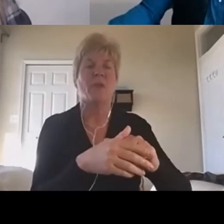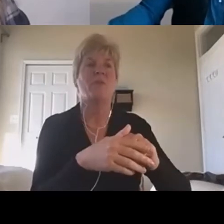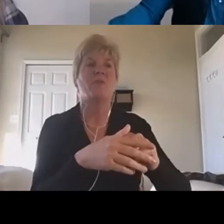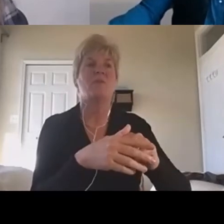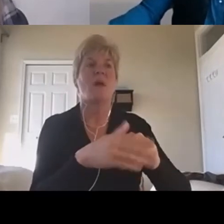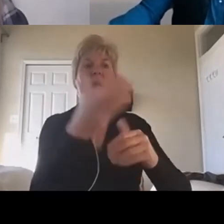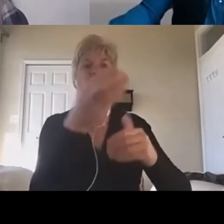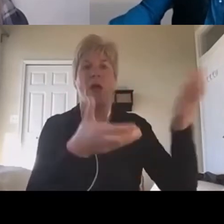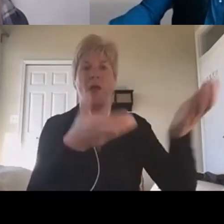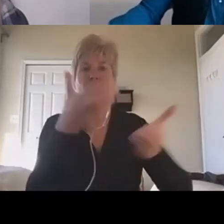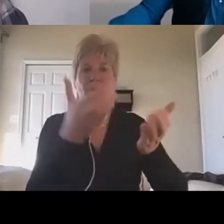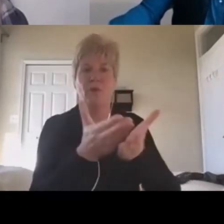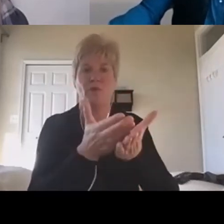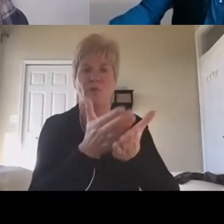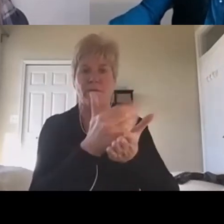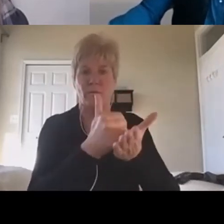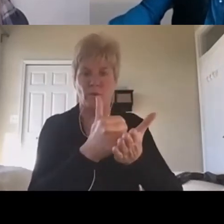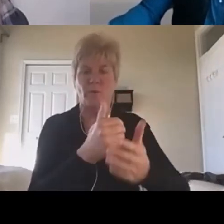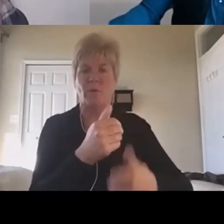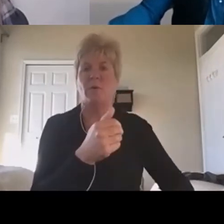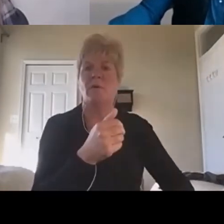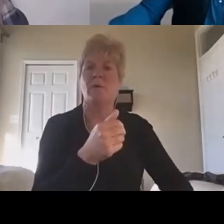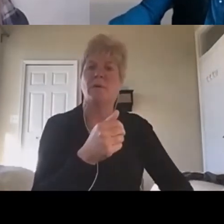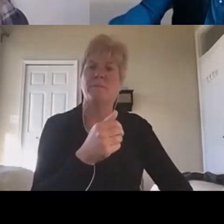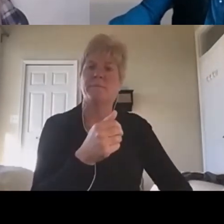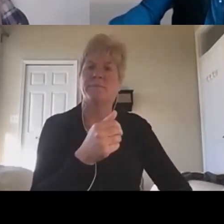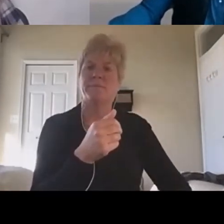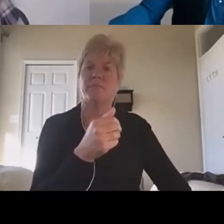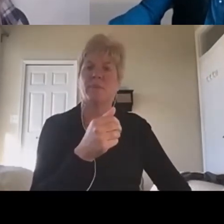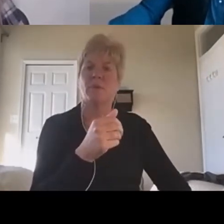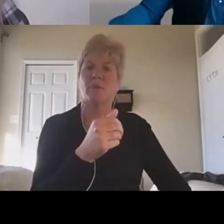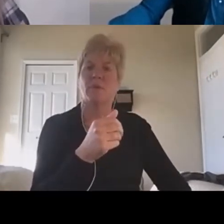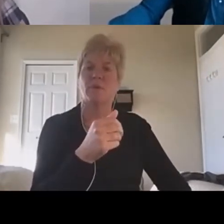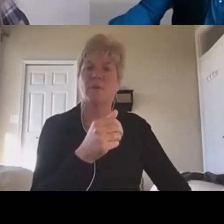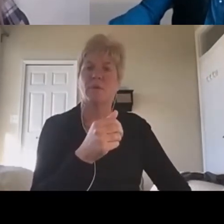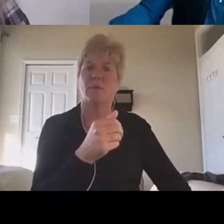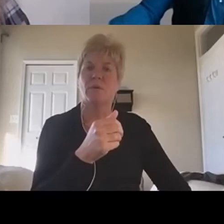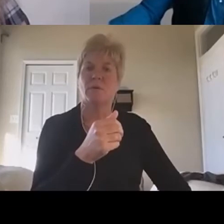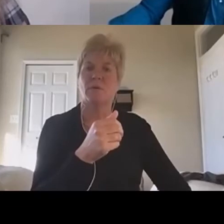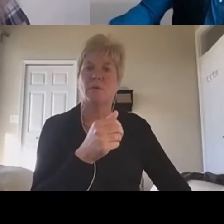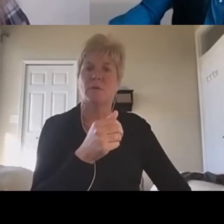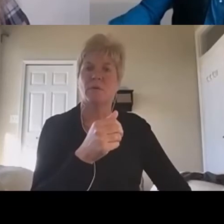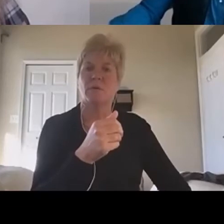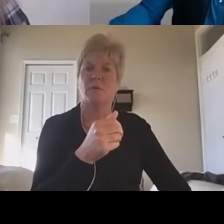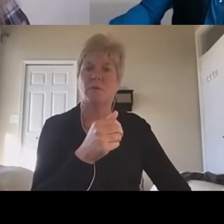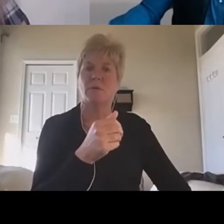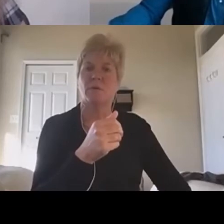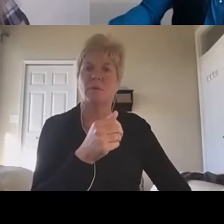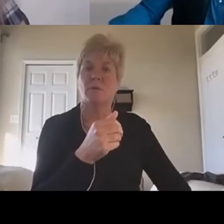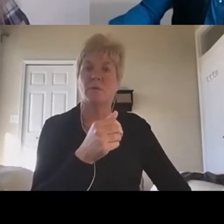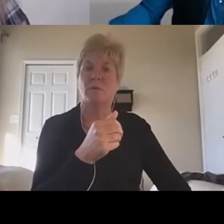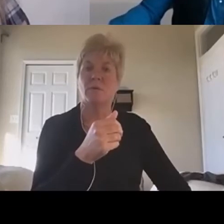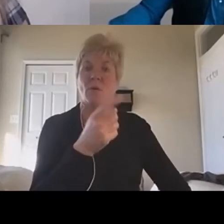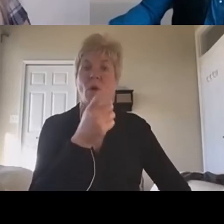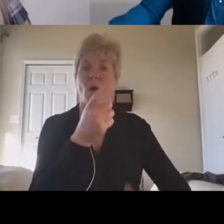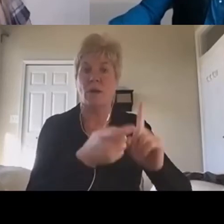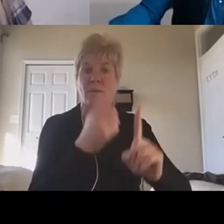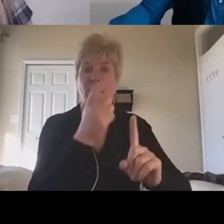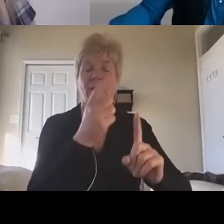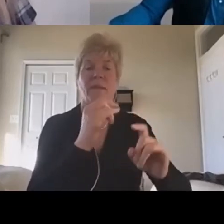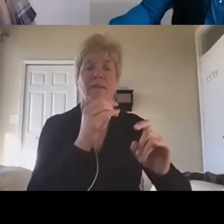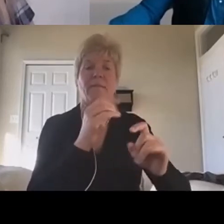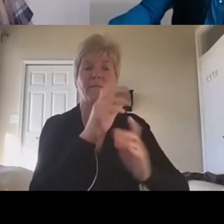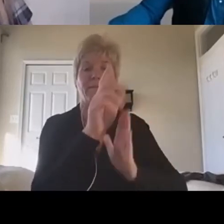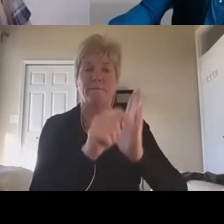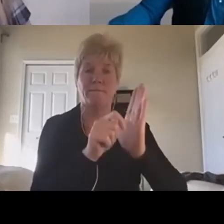Higher view is the automated or video interview system that